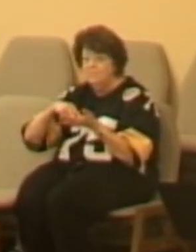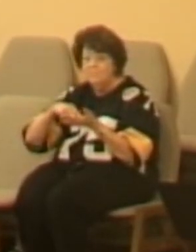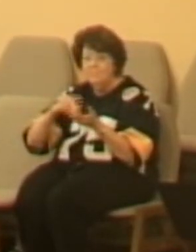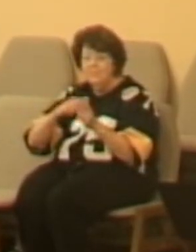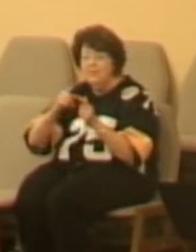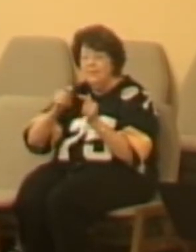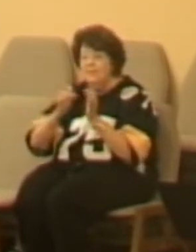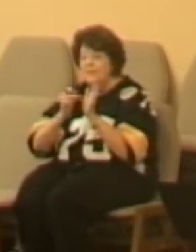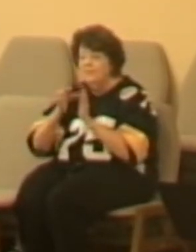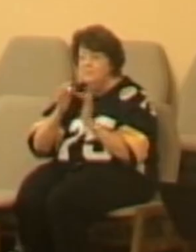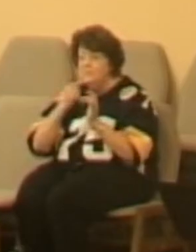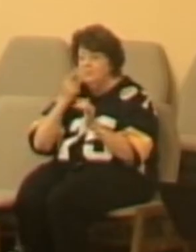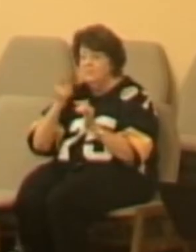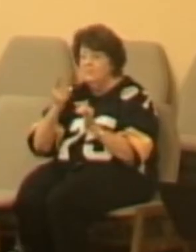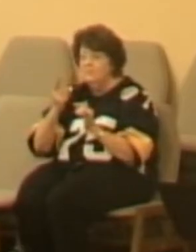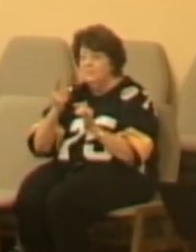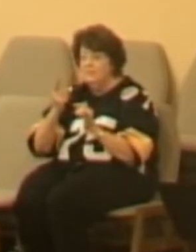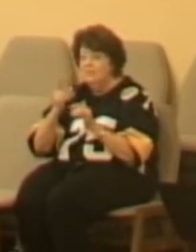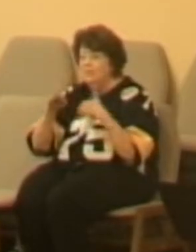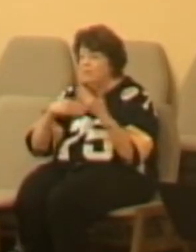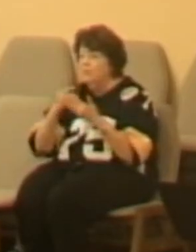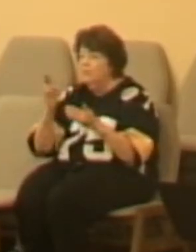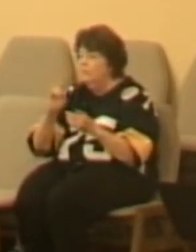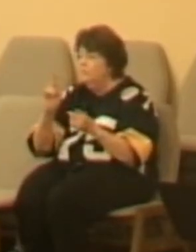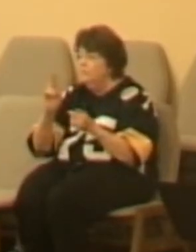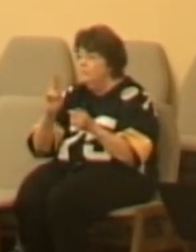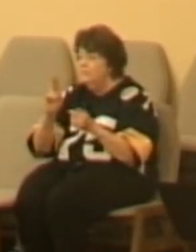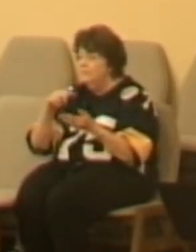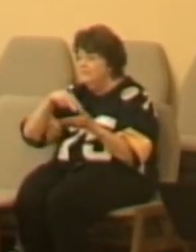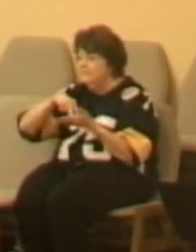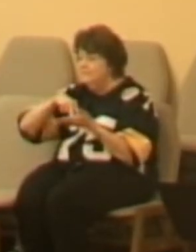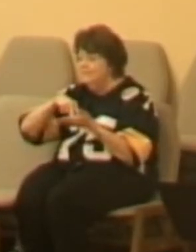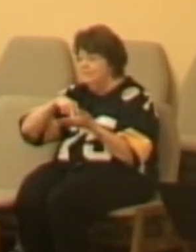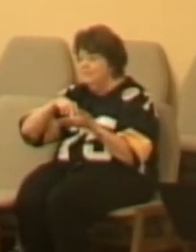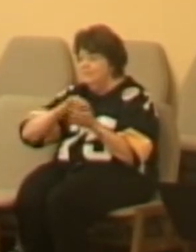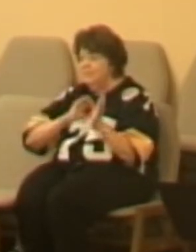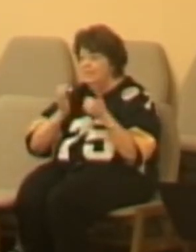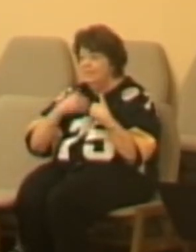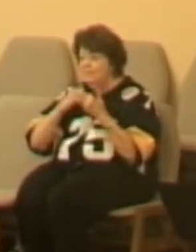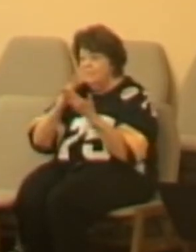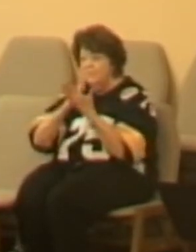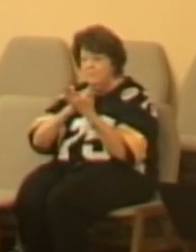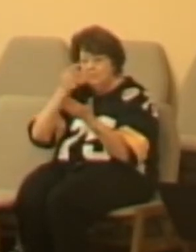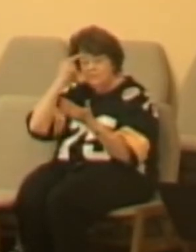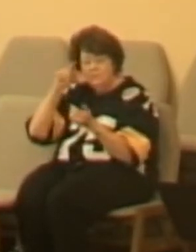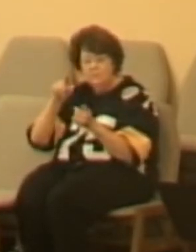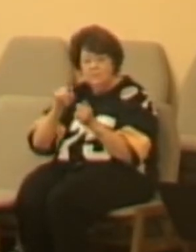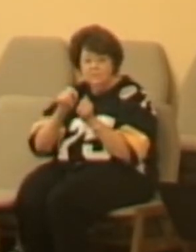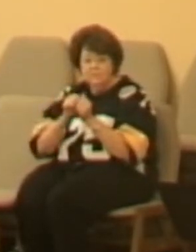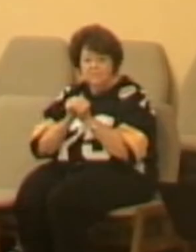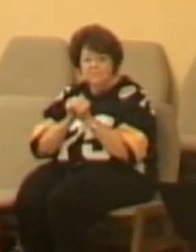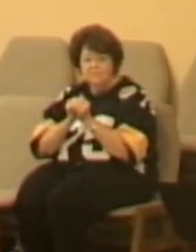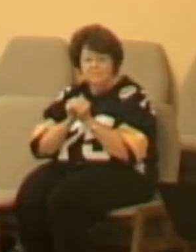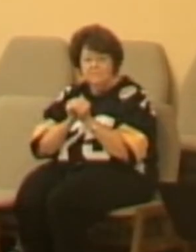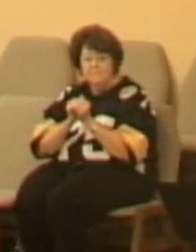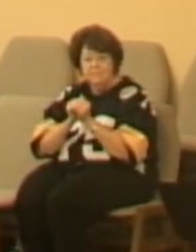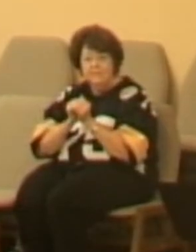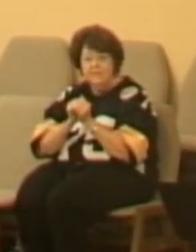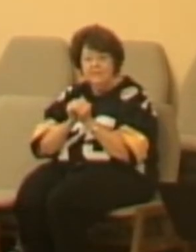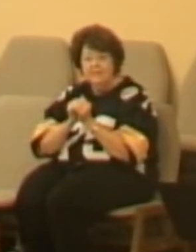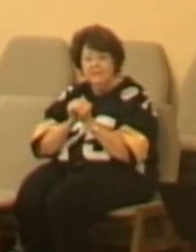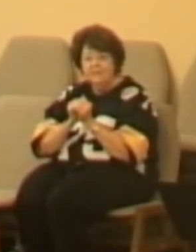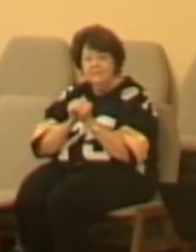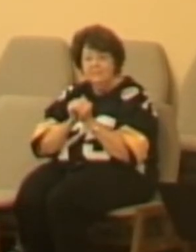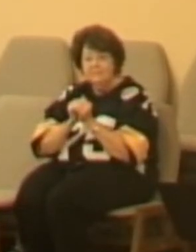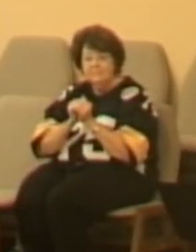you stand up. I have a message for you. And Jesus would launch his message to the Republicans. And he said, now, all of you sit down. Now, all the rest of you,